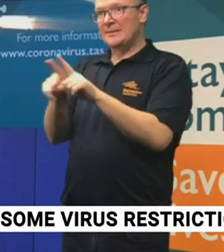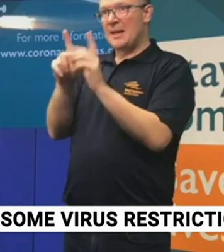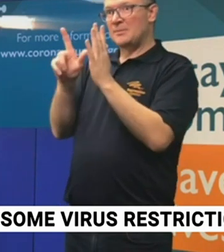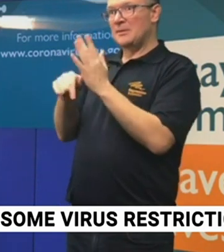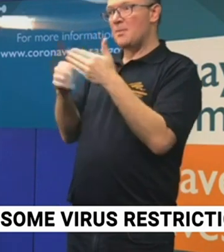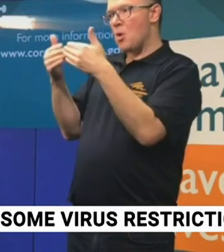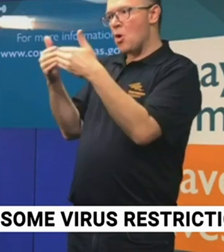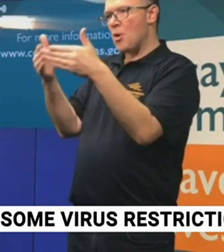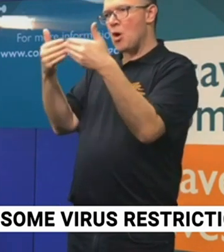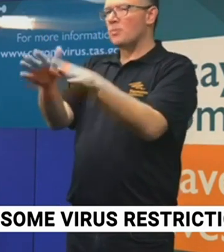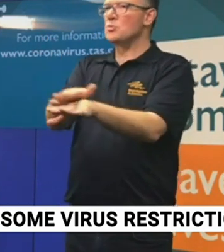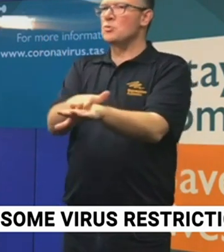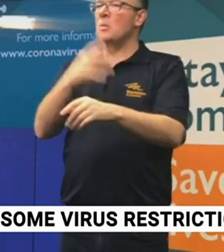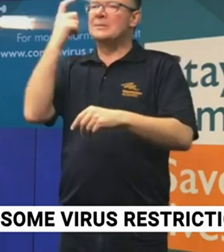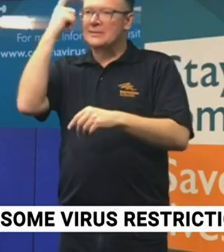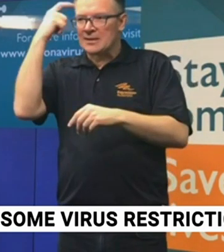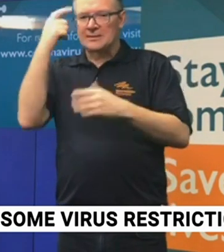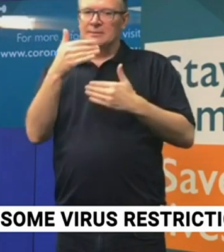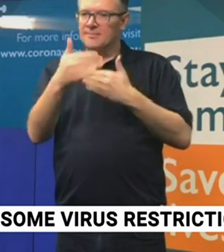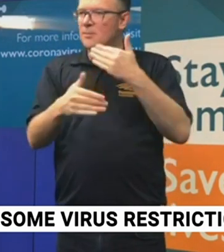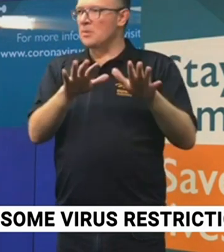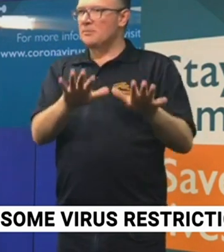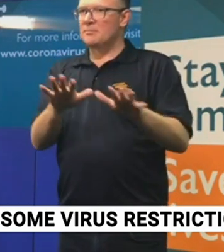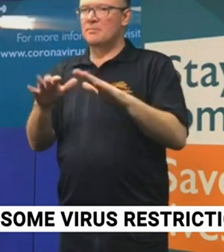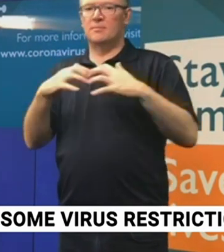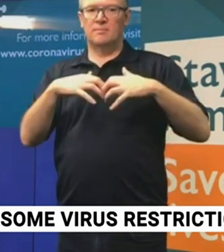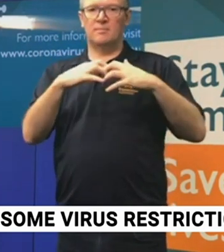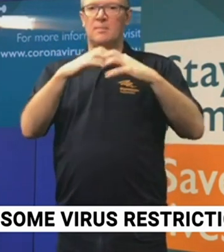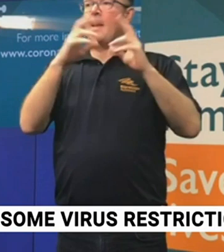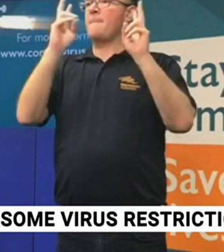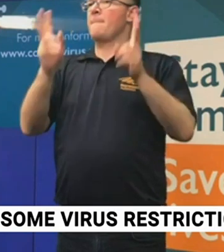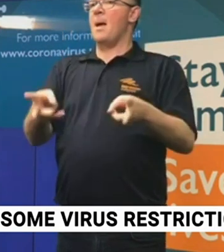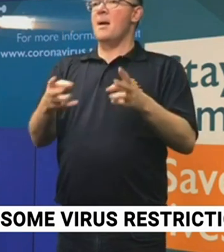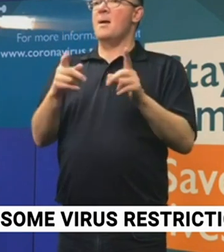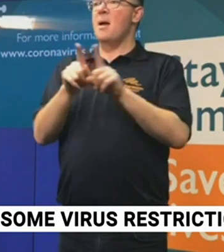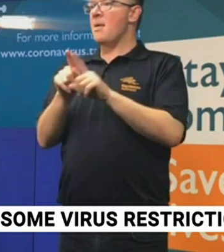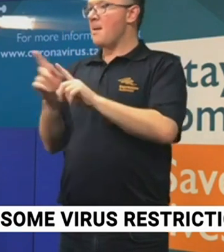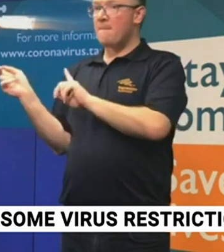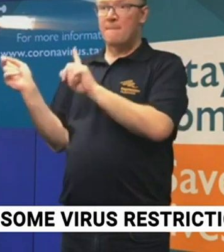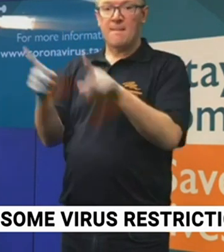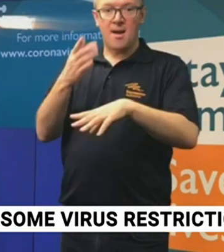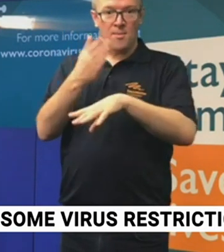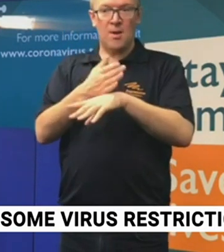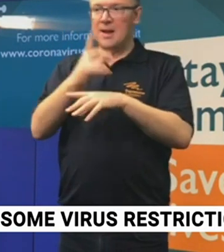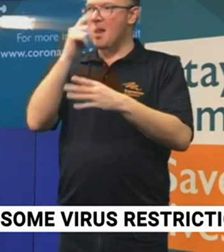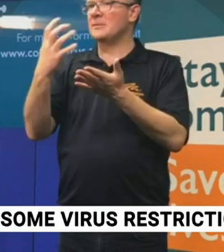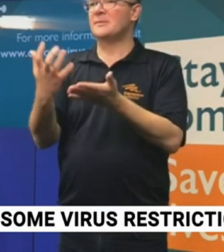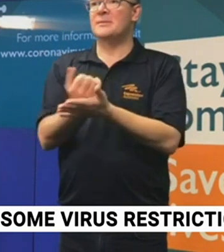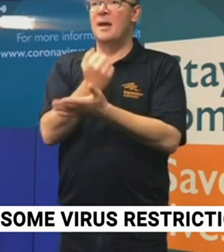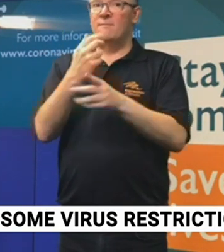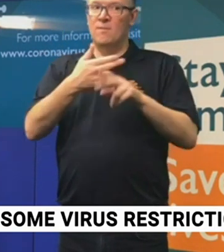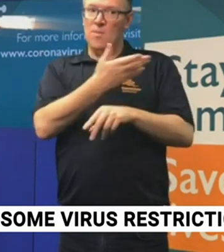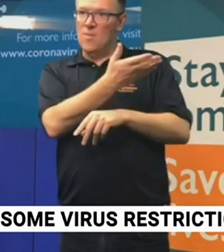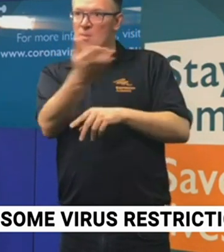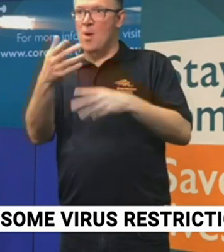way that at the end of the day means people are safe when they go to work and importantly we can all enjoy the services that we open up